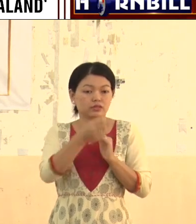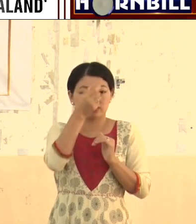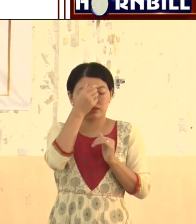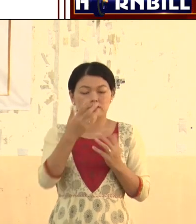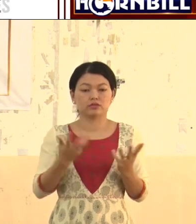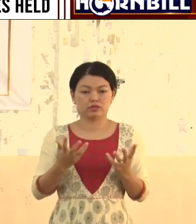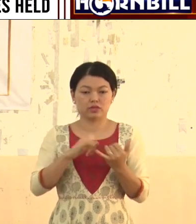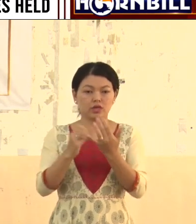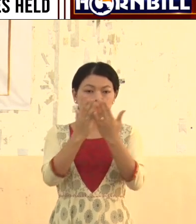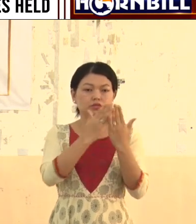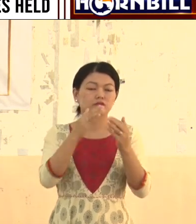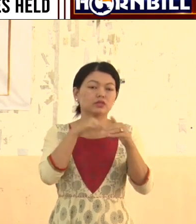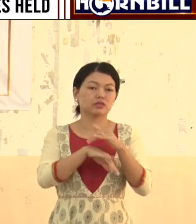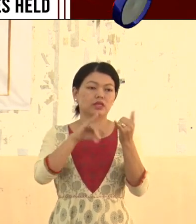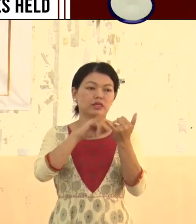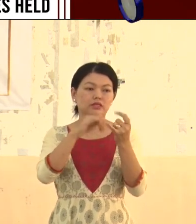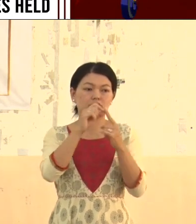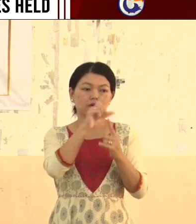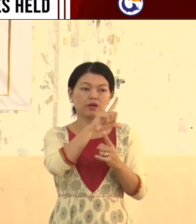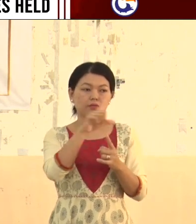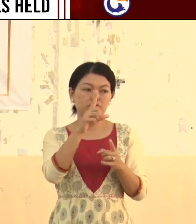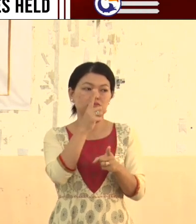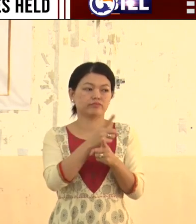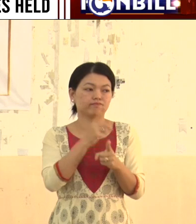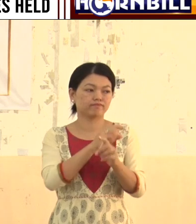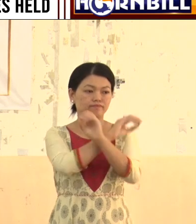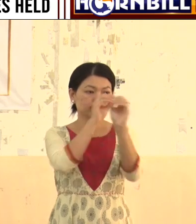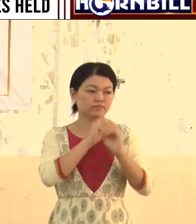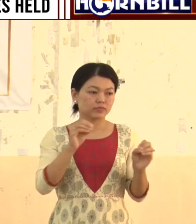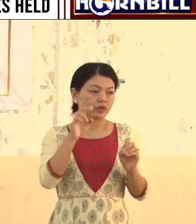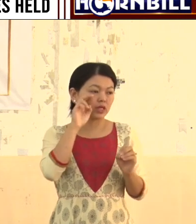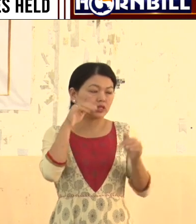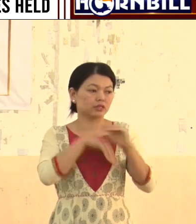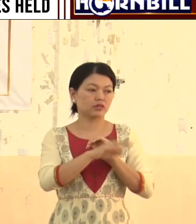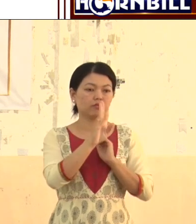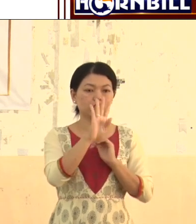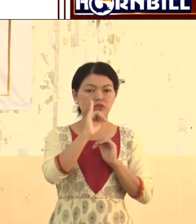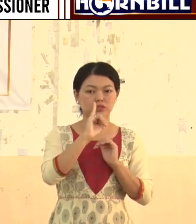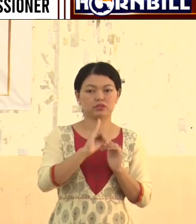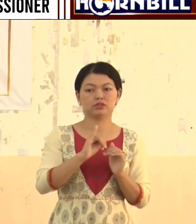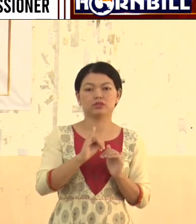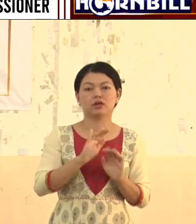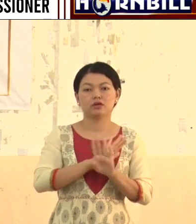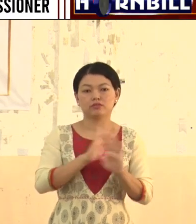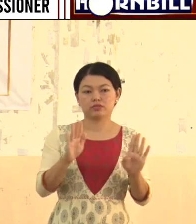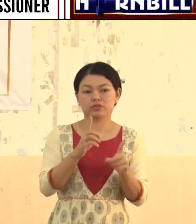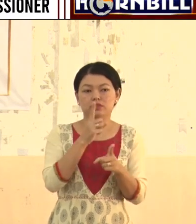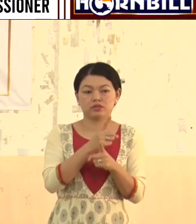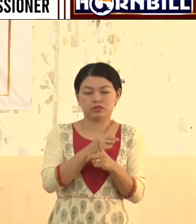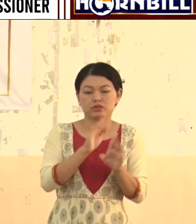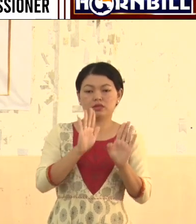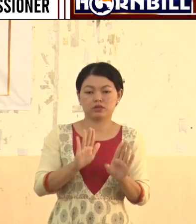the data shows that we have only 46 special educators under the Department of Education. So,